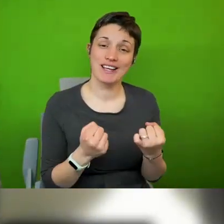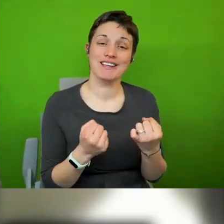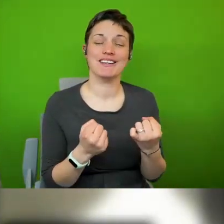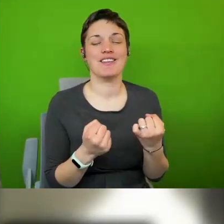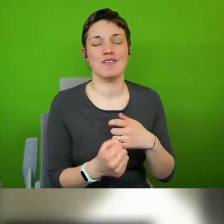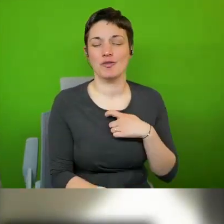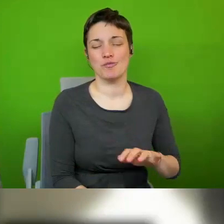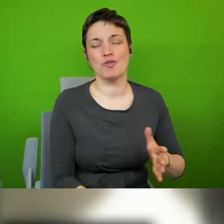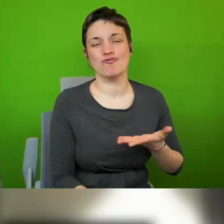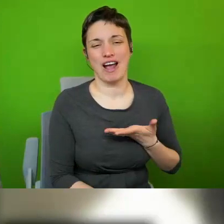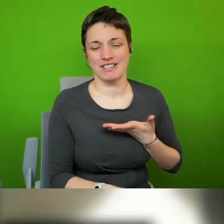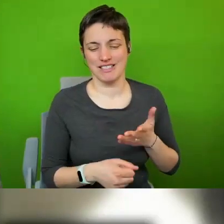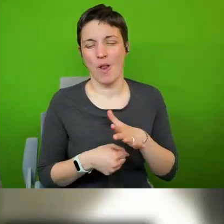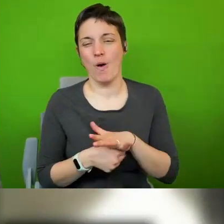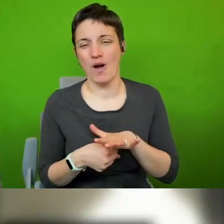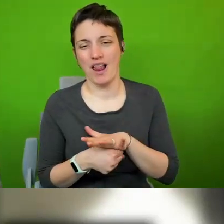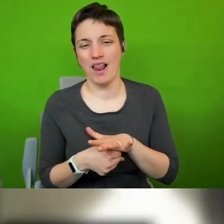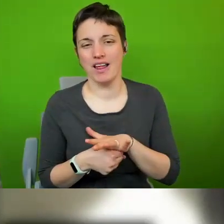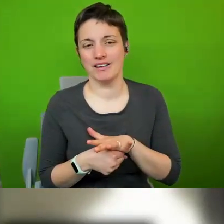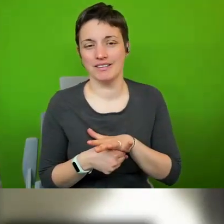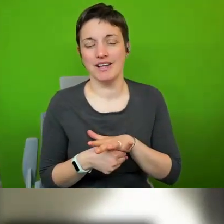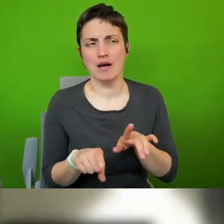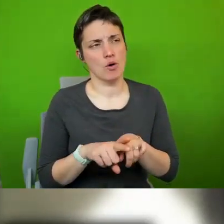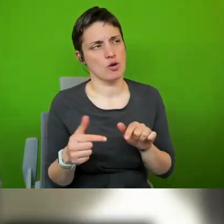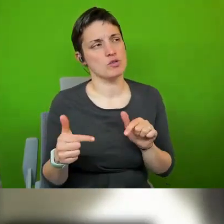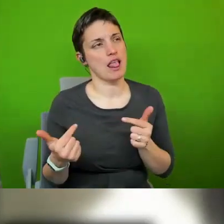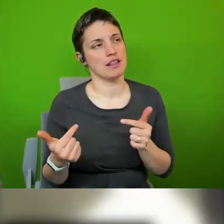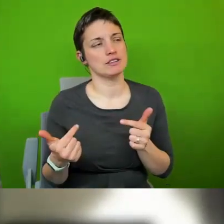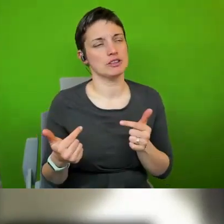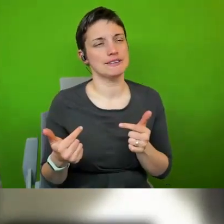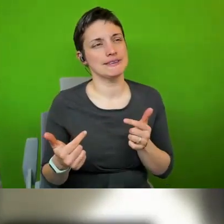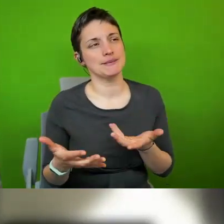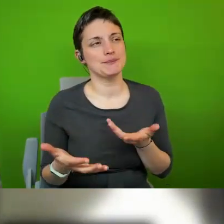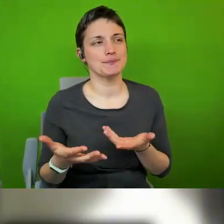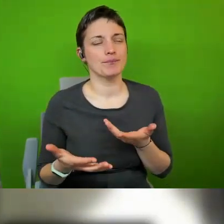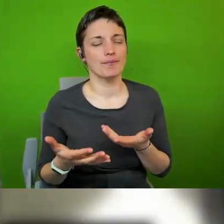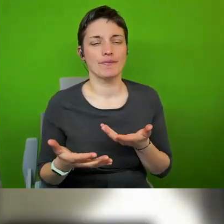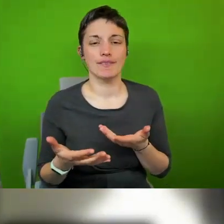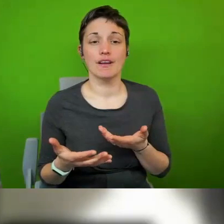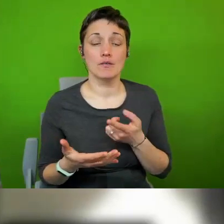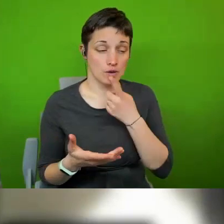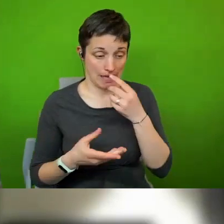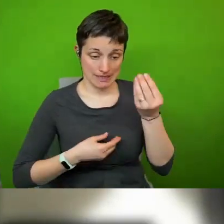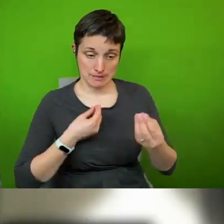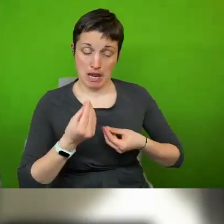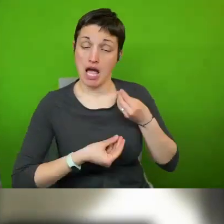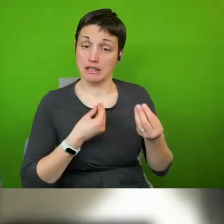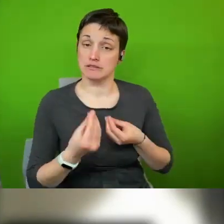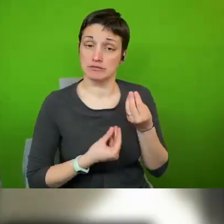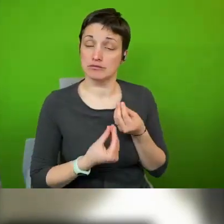rests in the fact but also the challenge still rests in the fact that one can explain that human rights